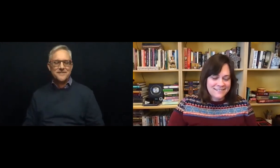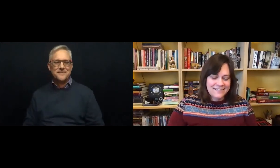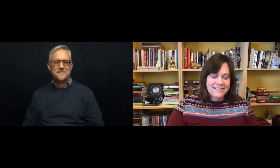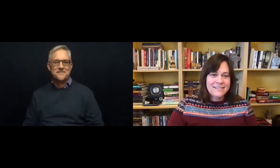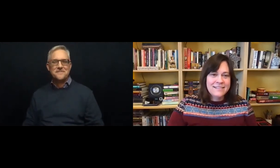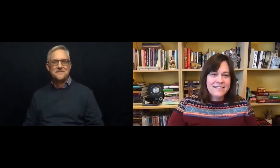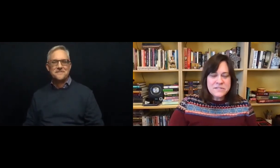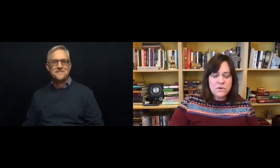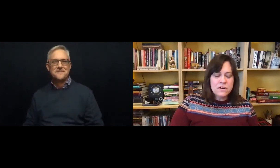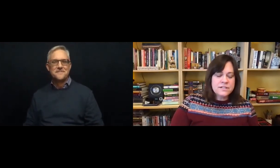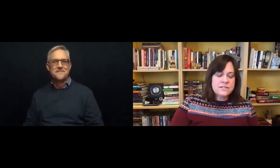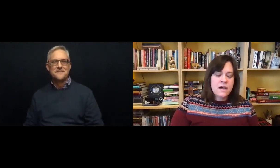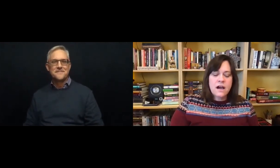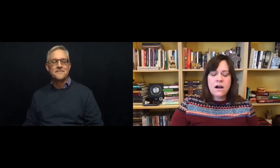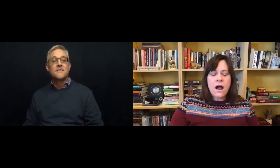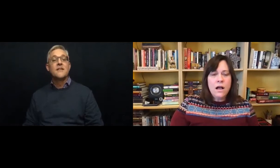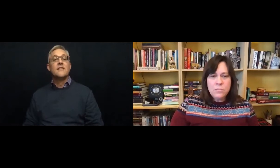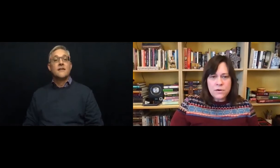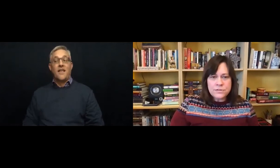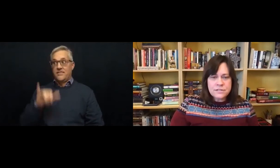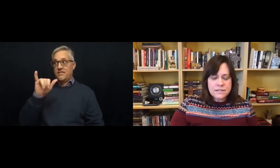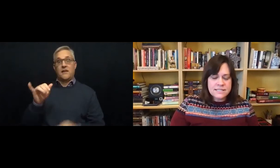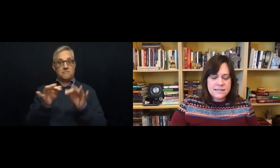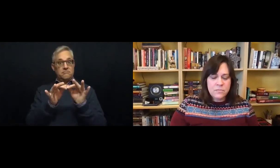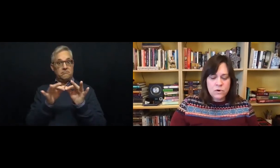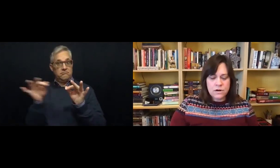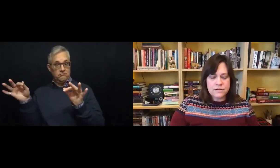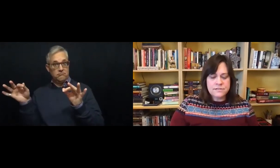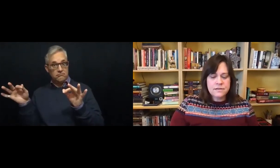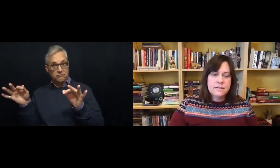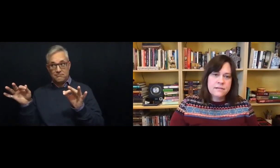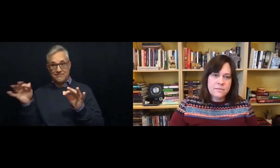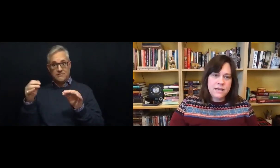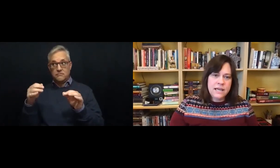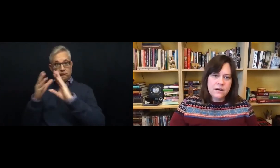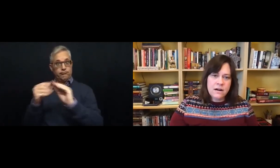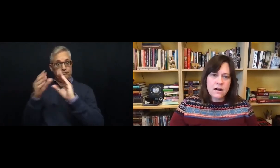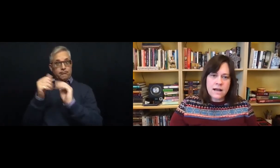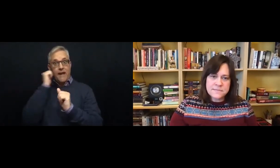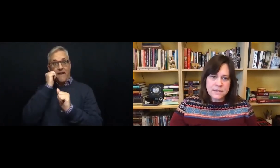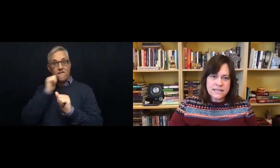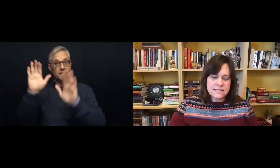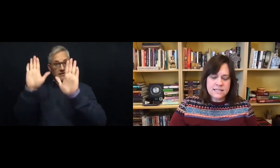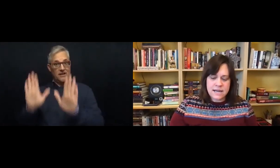These words are almost the same words that we hear in our gospel lesson today.